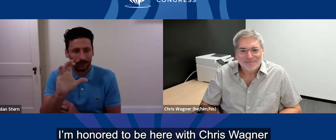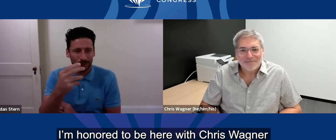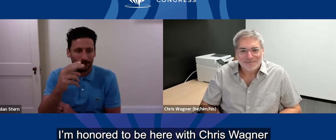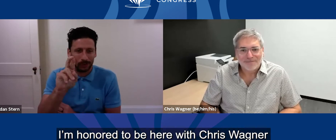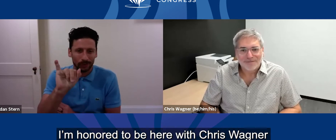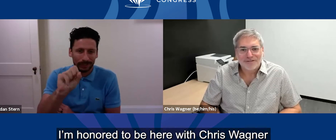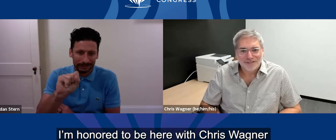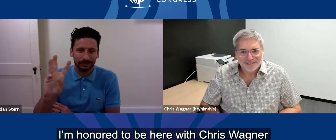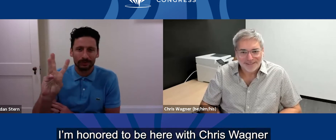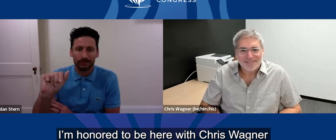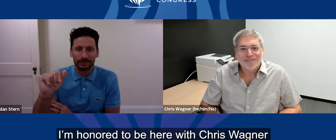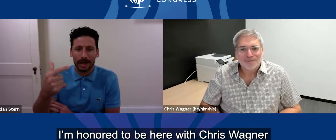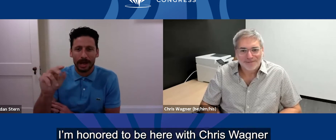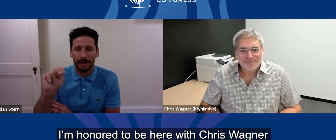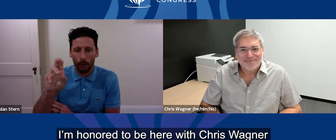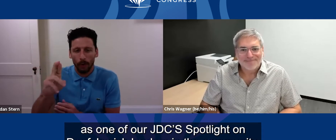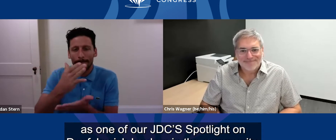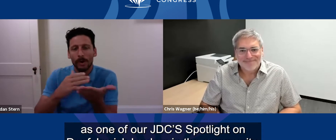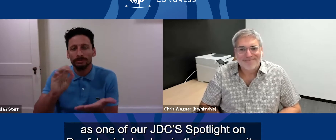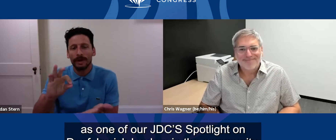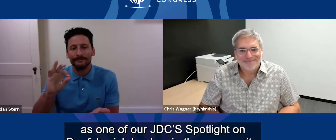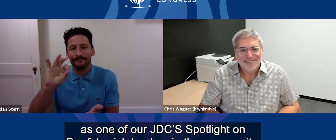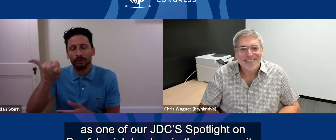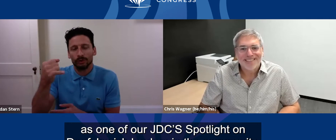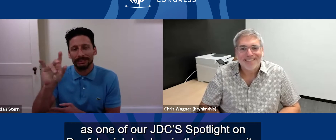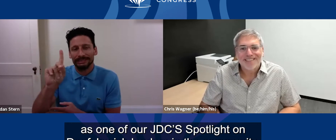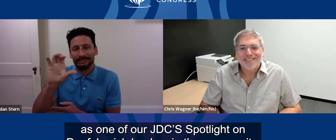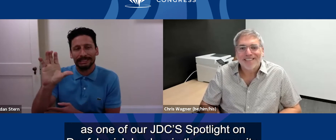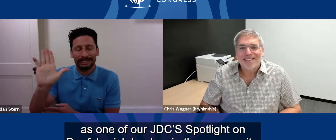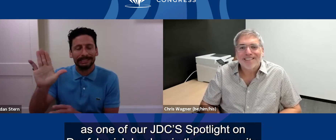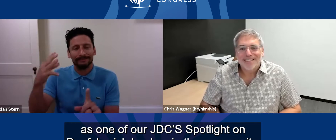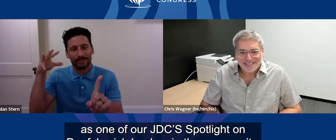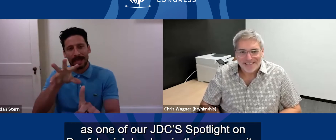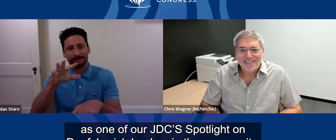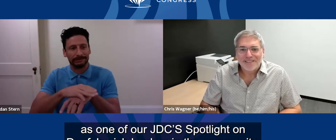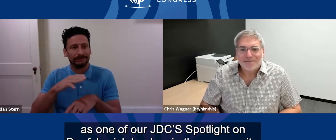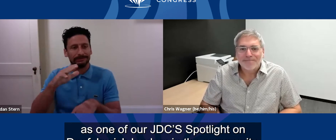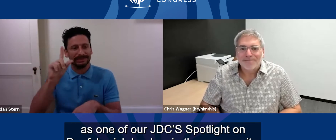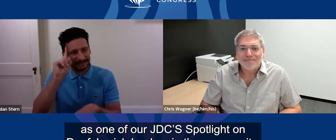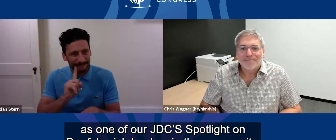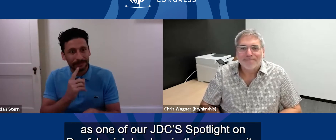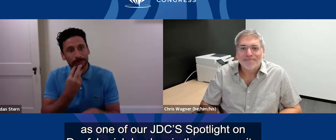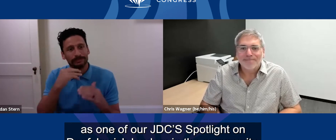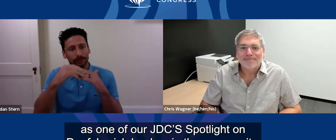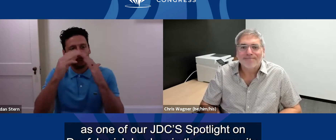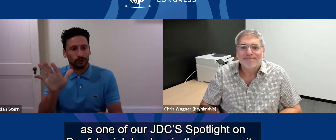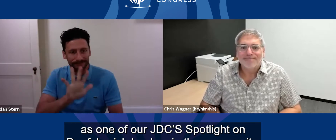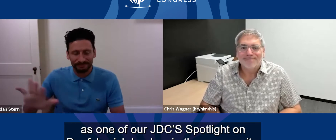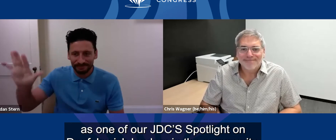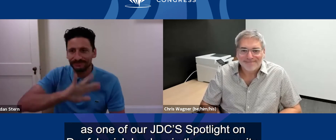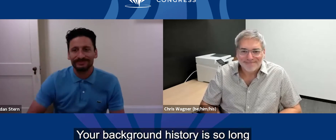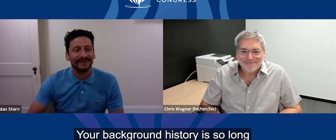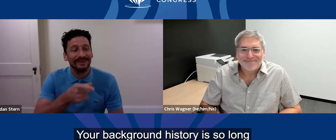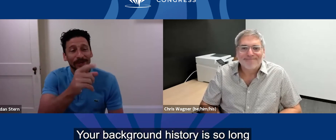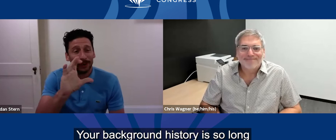as one of our JDC's spotlight on deaf Jewish leaders in the